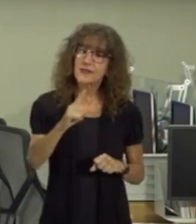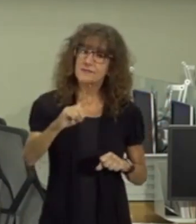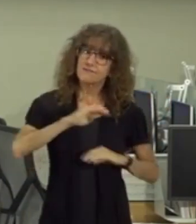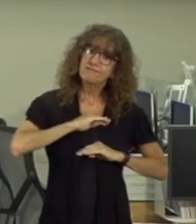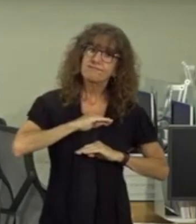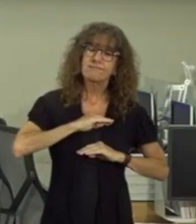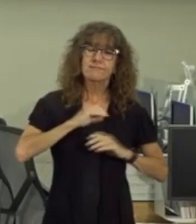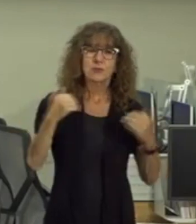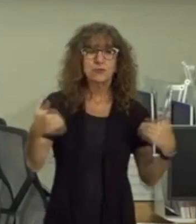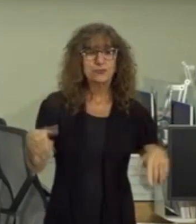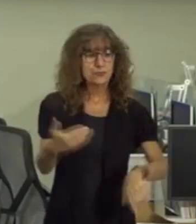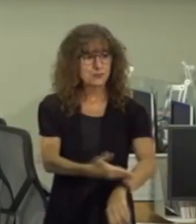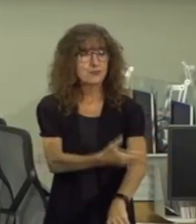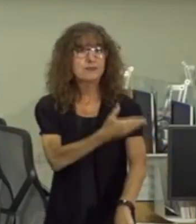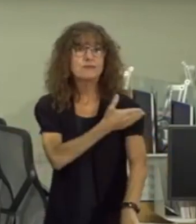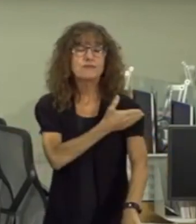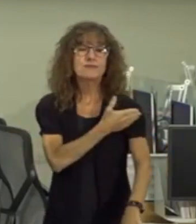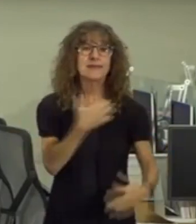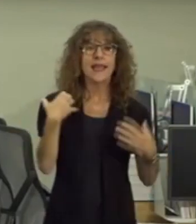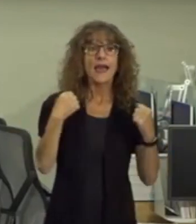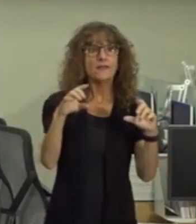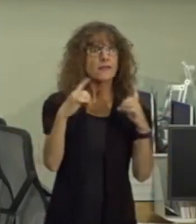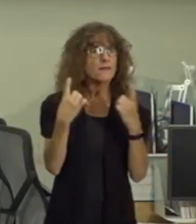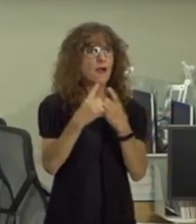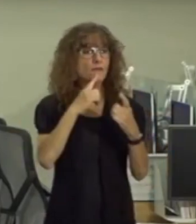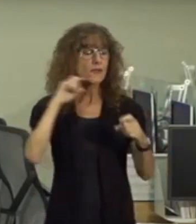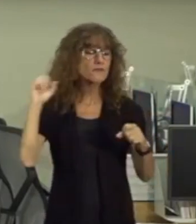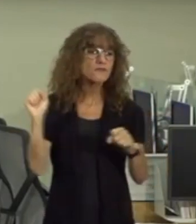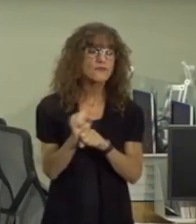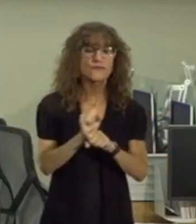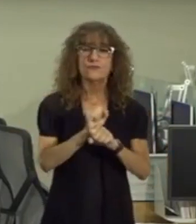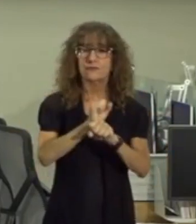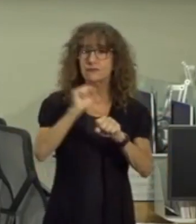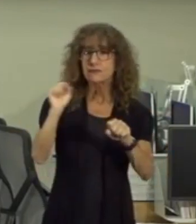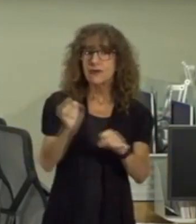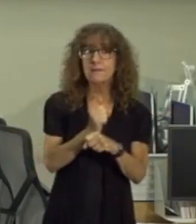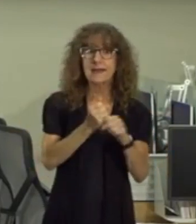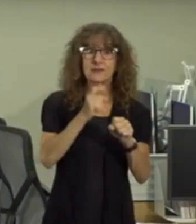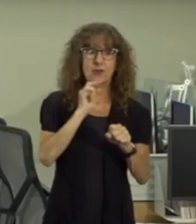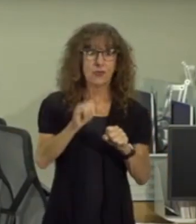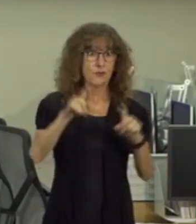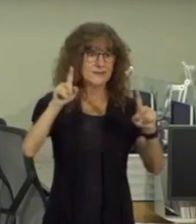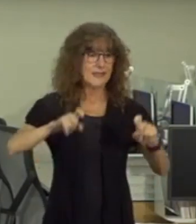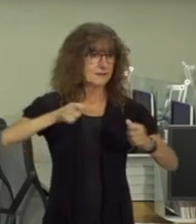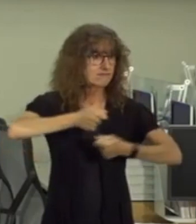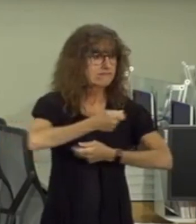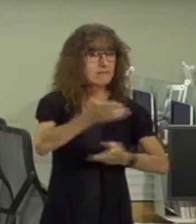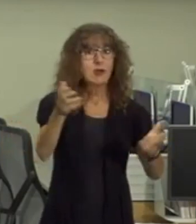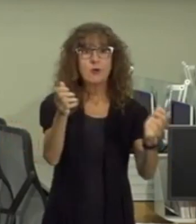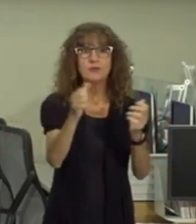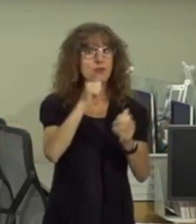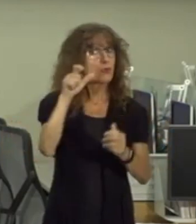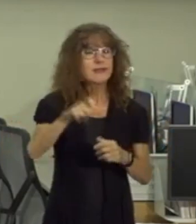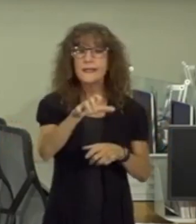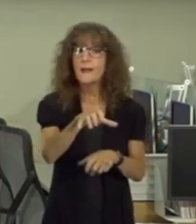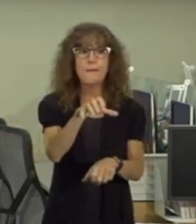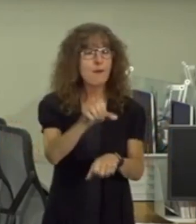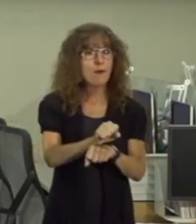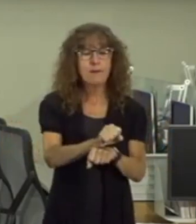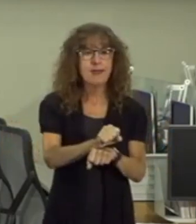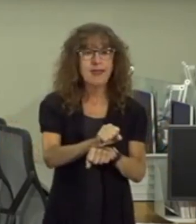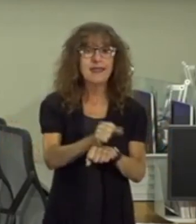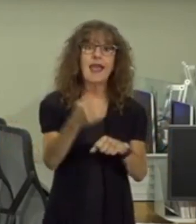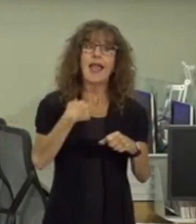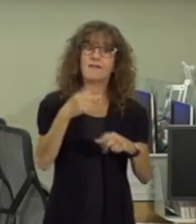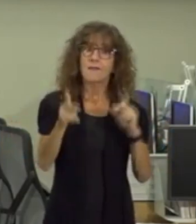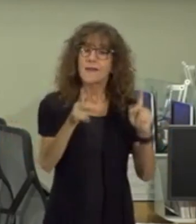with how far we've come our health department has worked especially hard to make sure that those tests are now available people without an appointment and that we